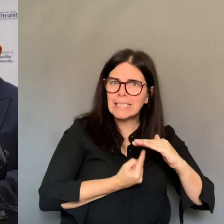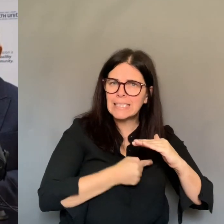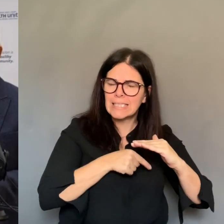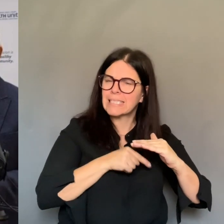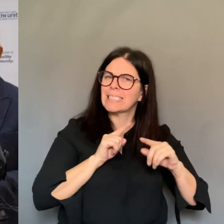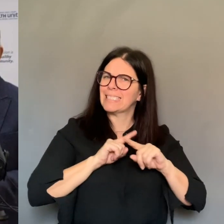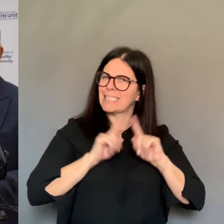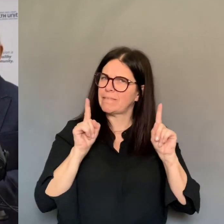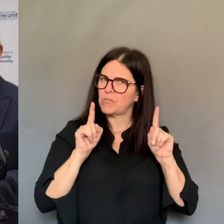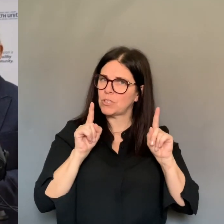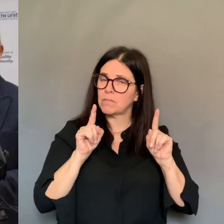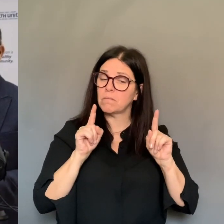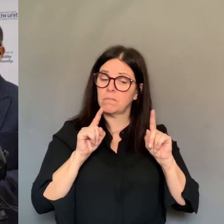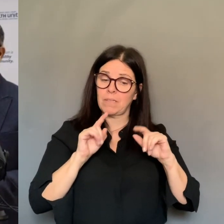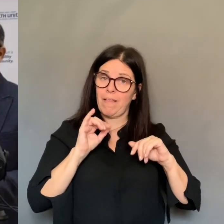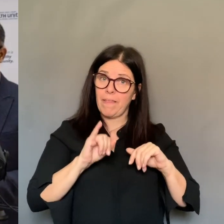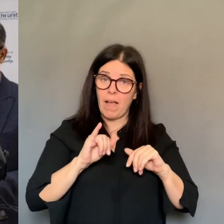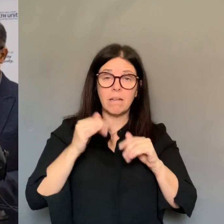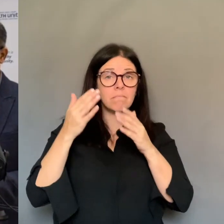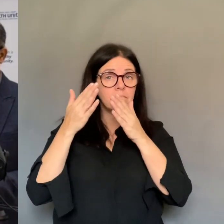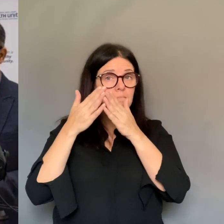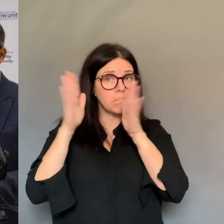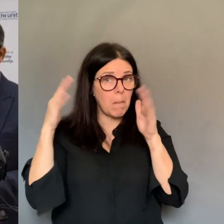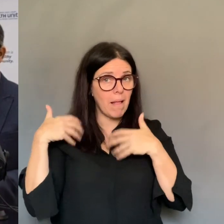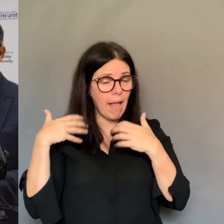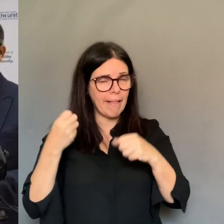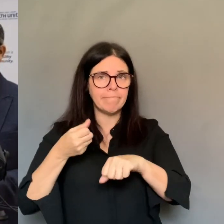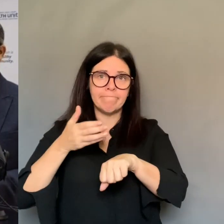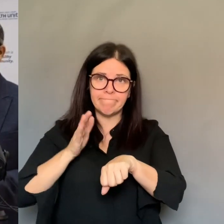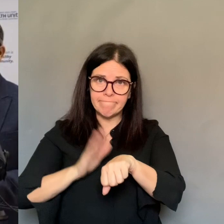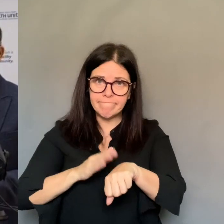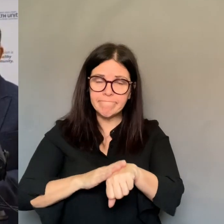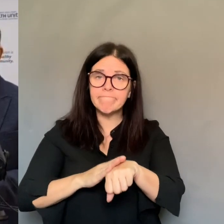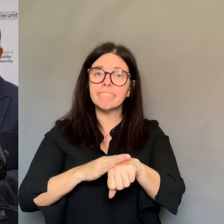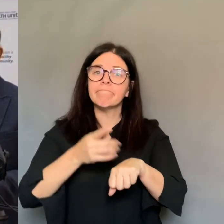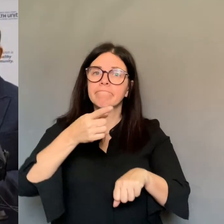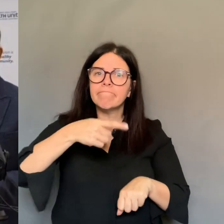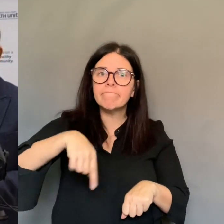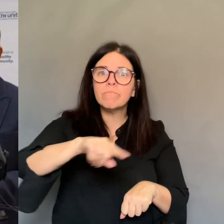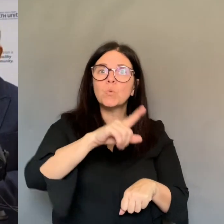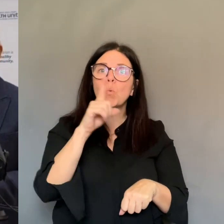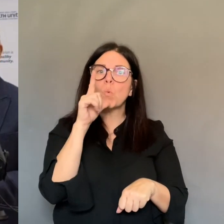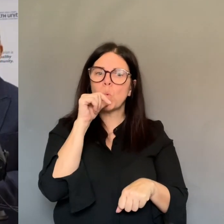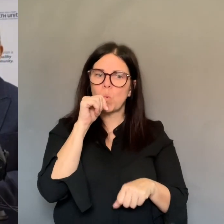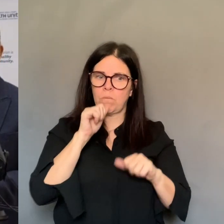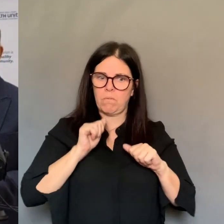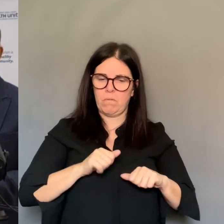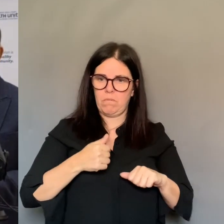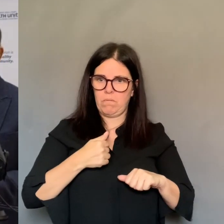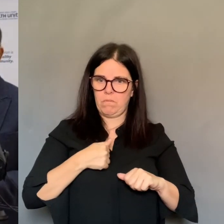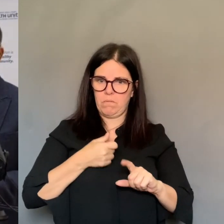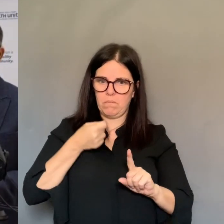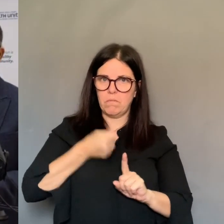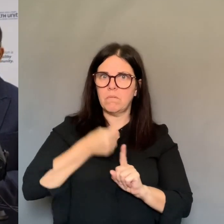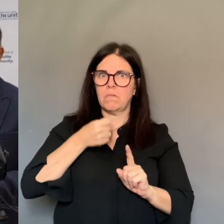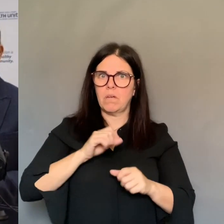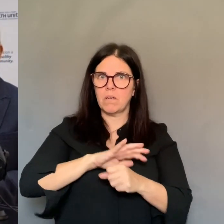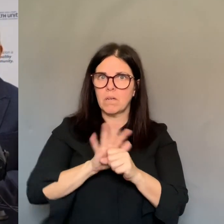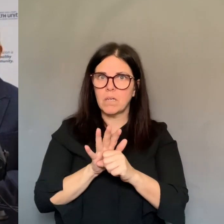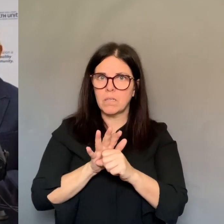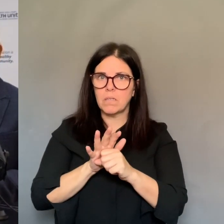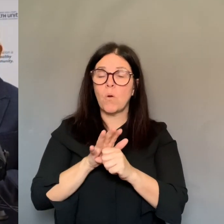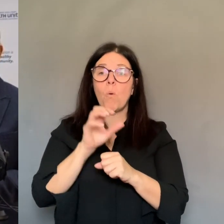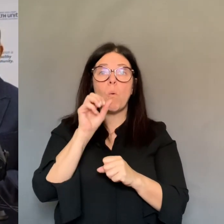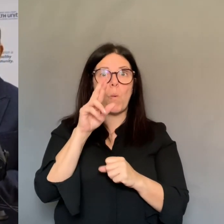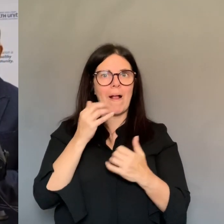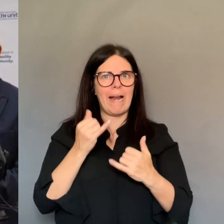including public health, to individuals who are at risk of developing COVID-19 or currently exhibiting signs and